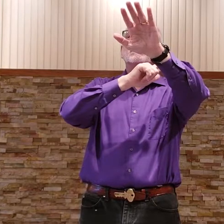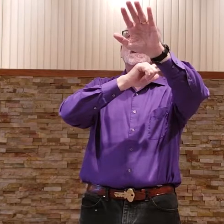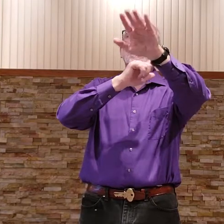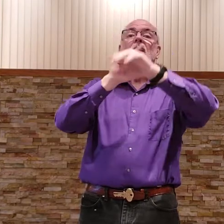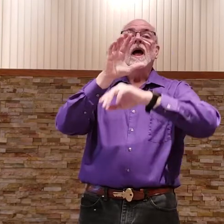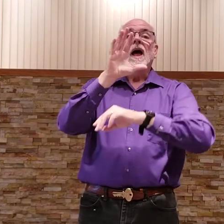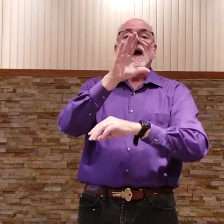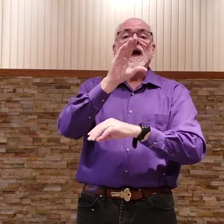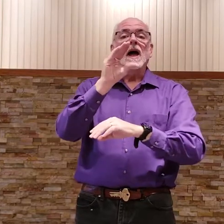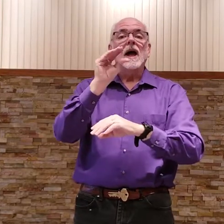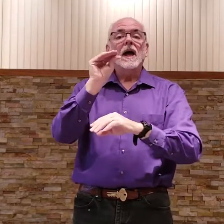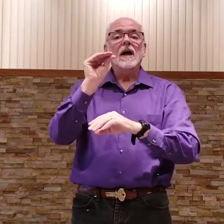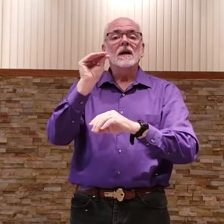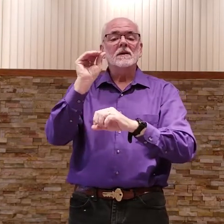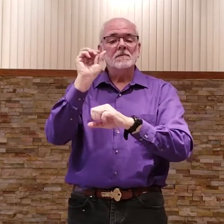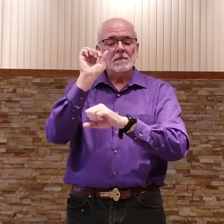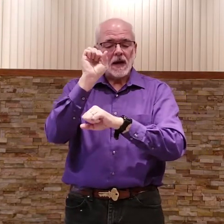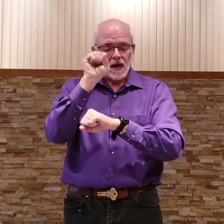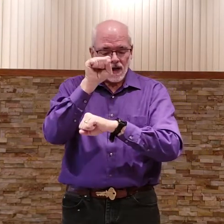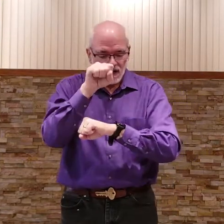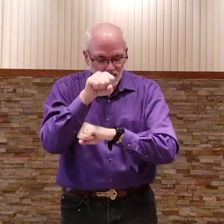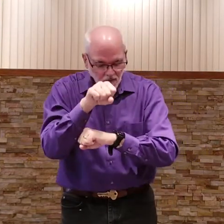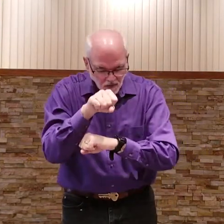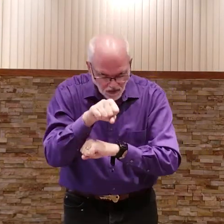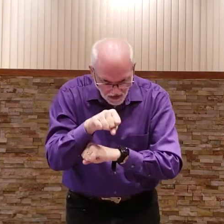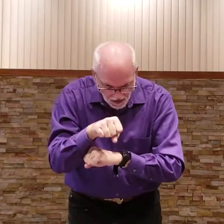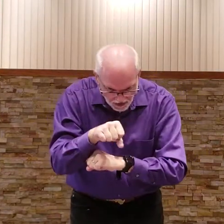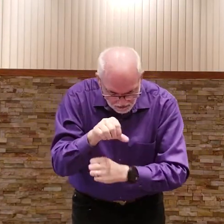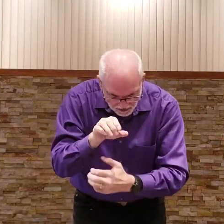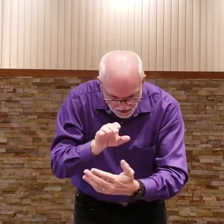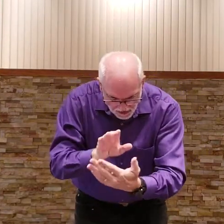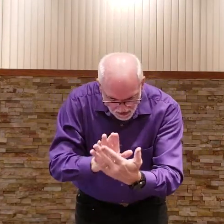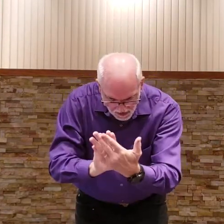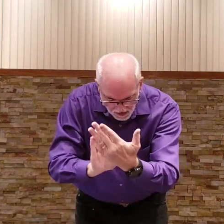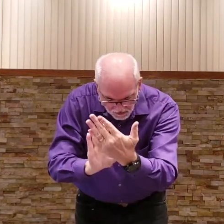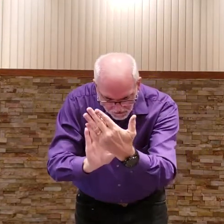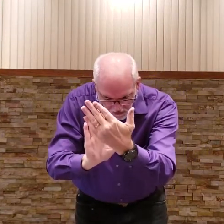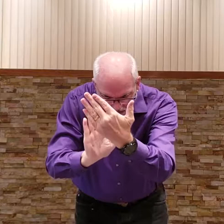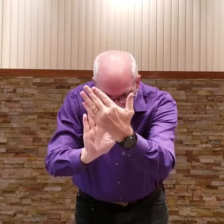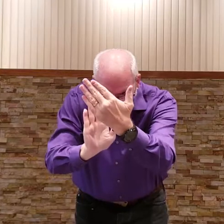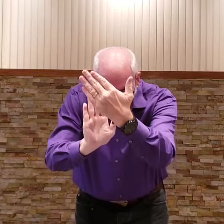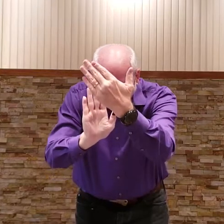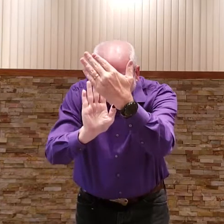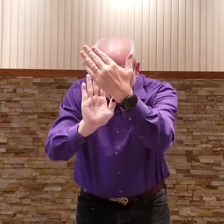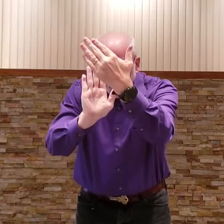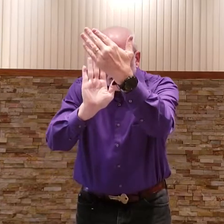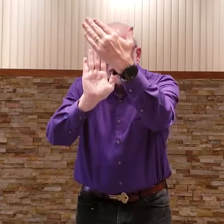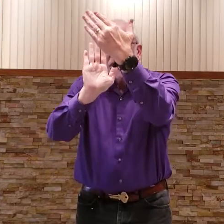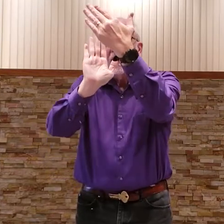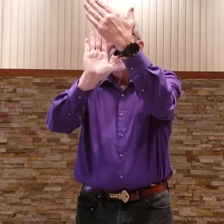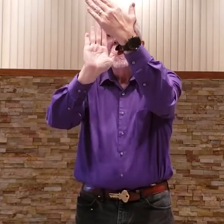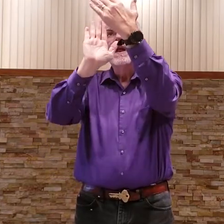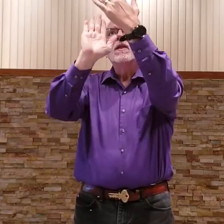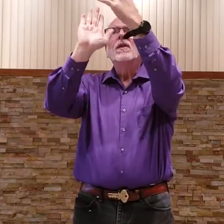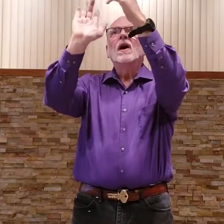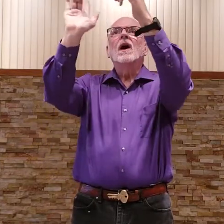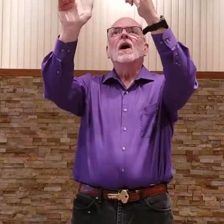And bow before the